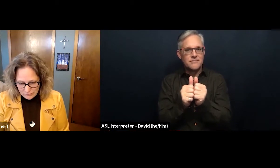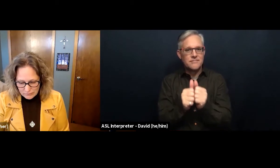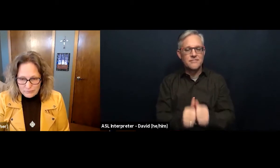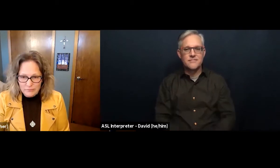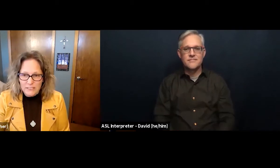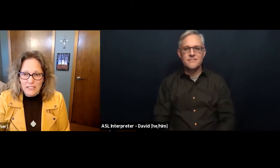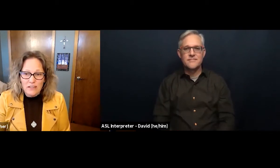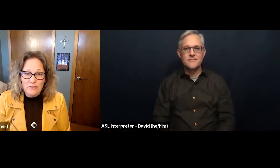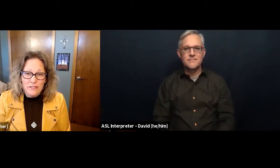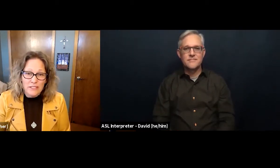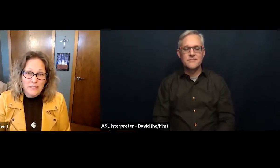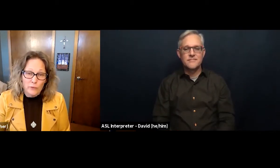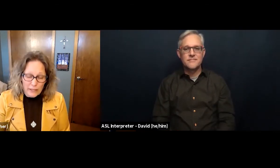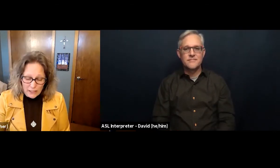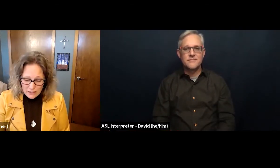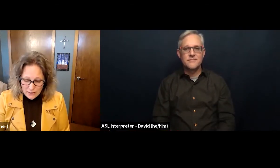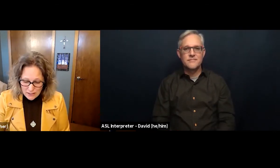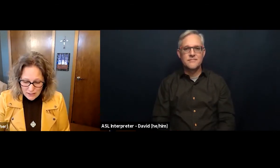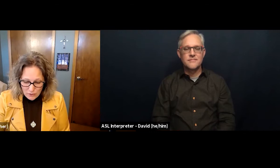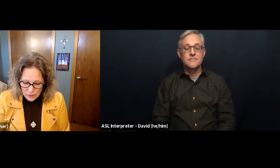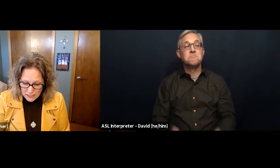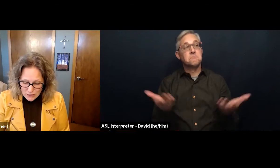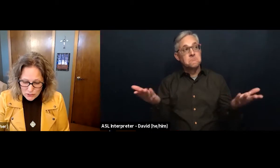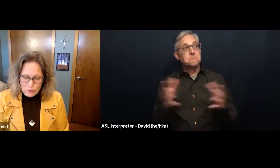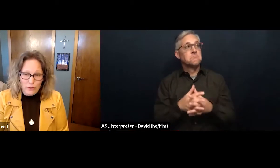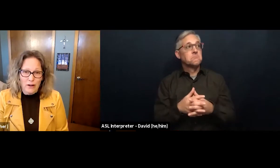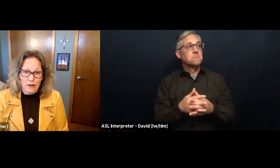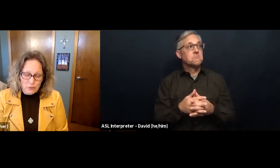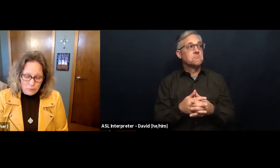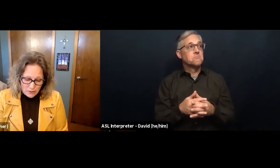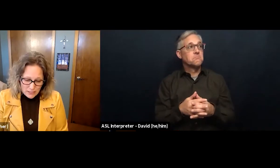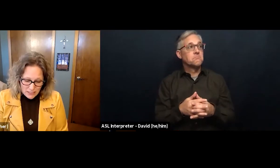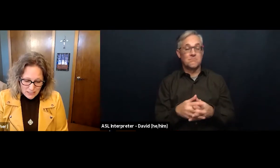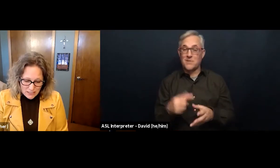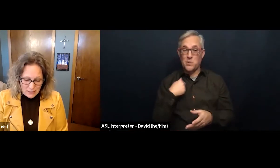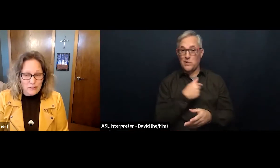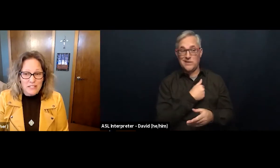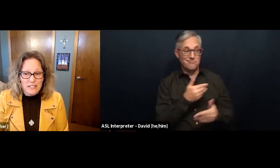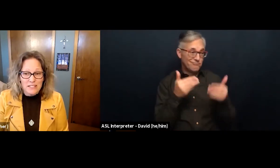Even when we destroy our communities and our cities,